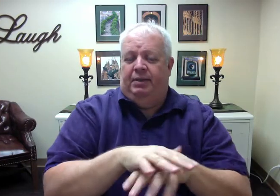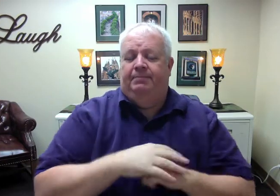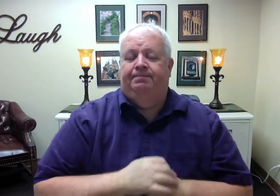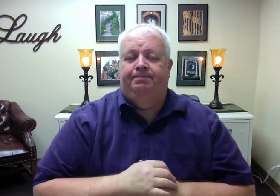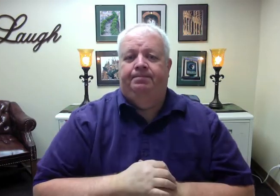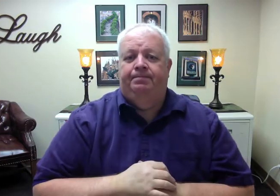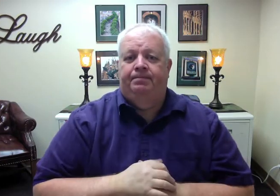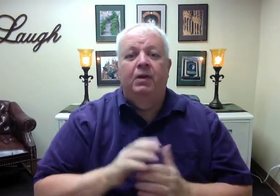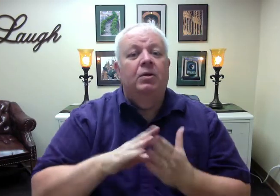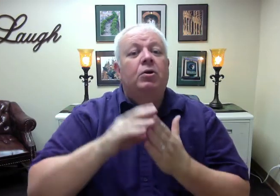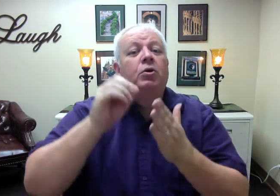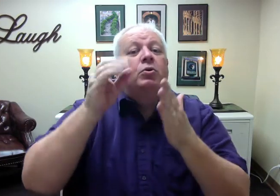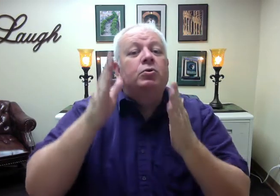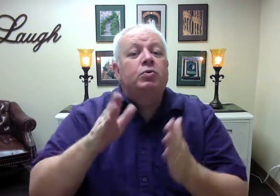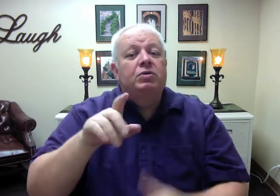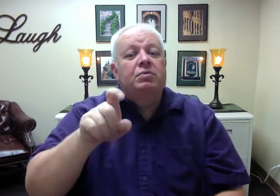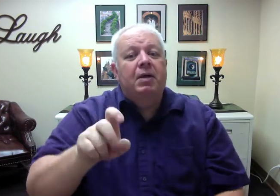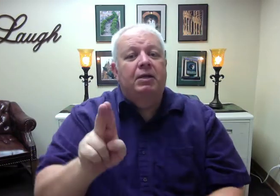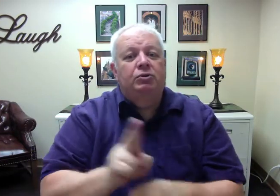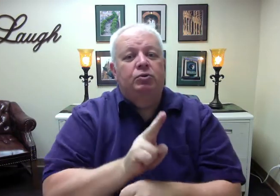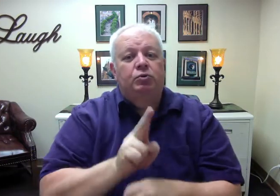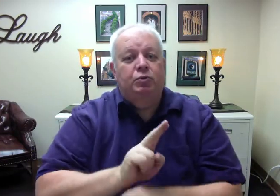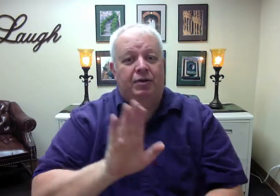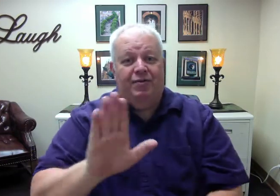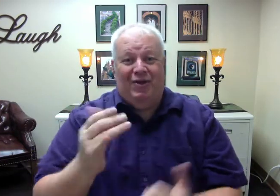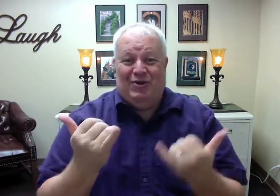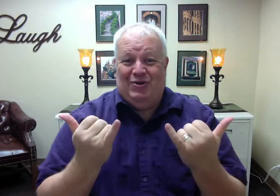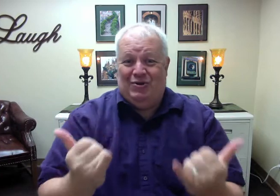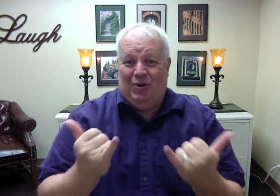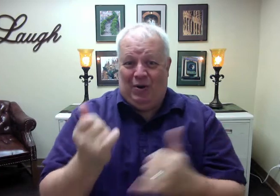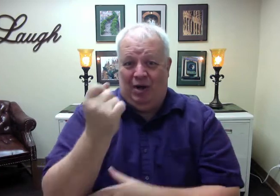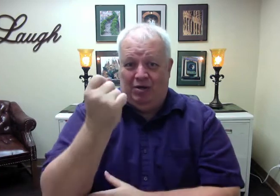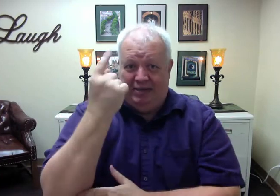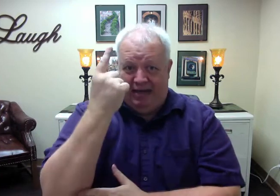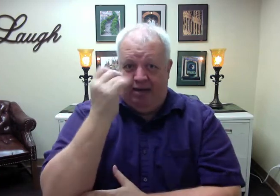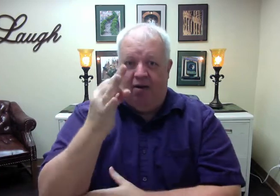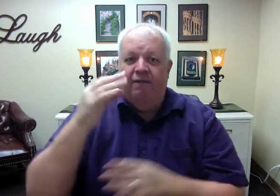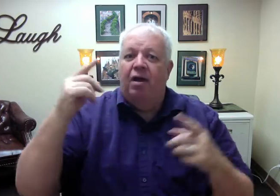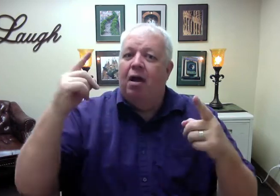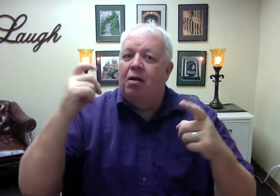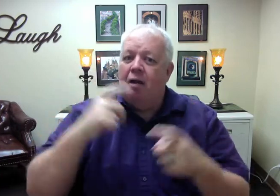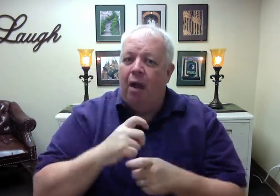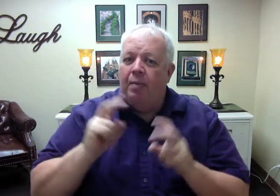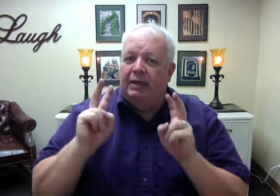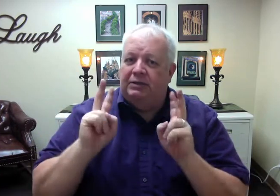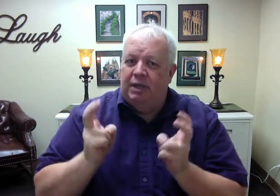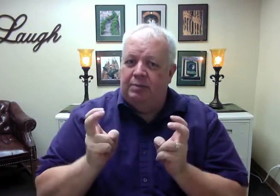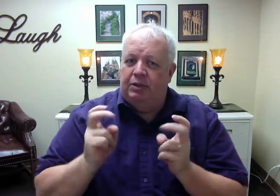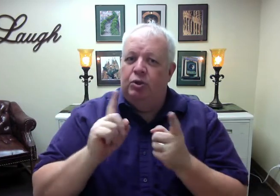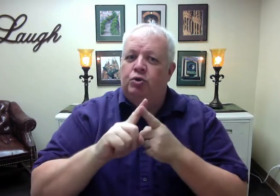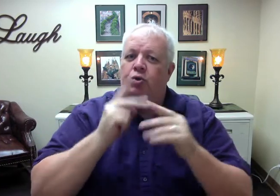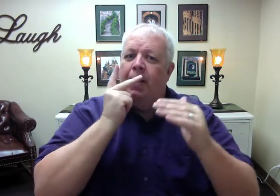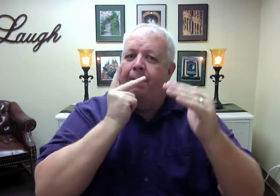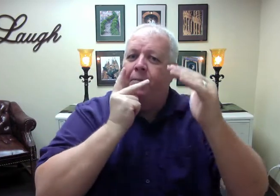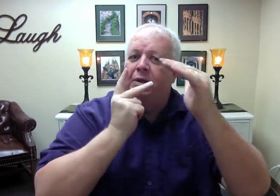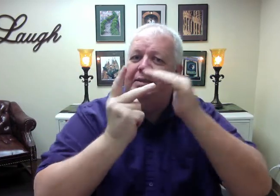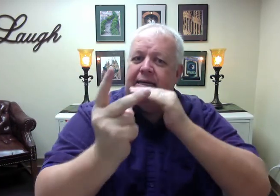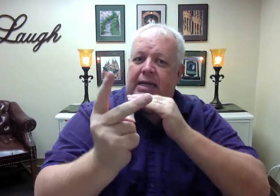Students must use their current understanding of a complex subject in order to predict a possible